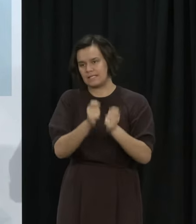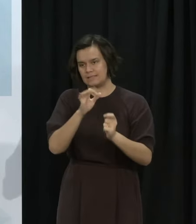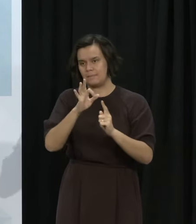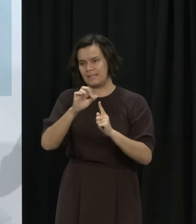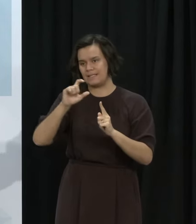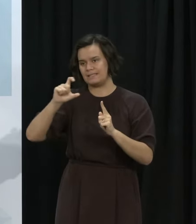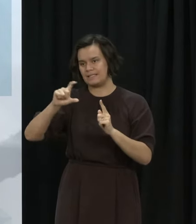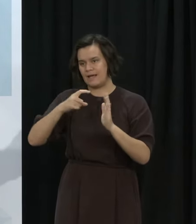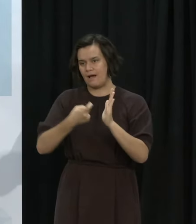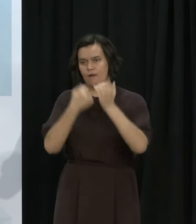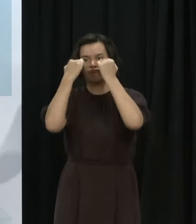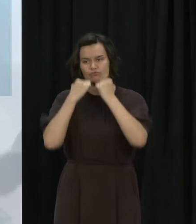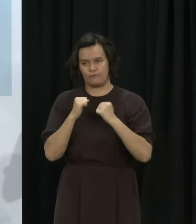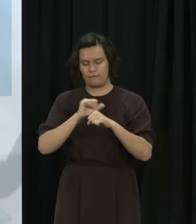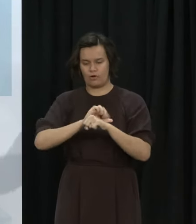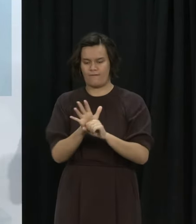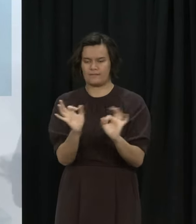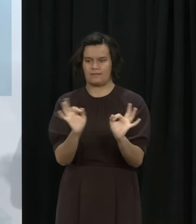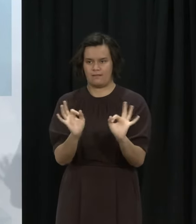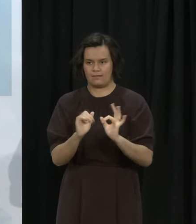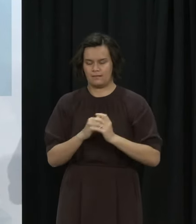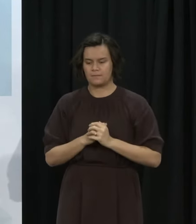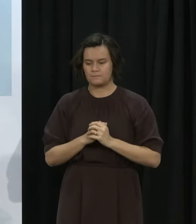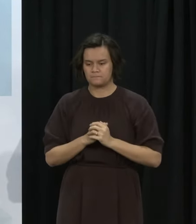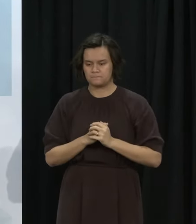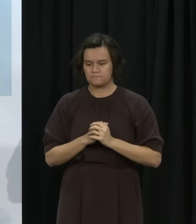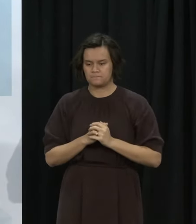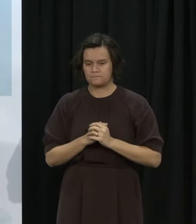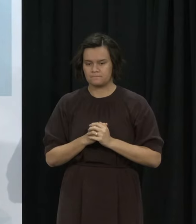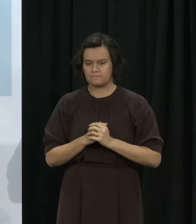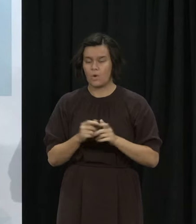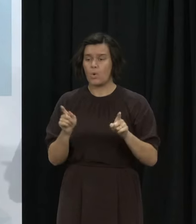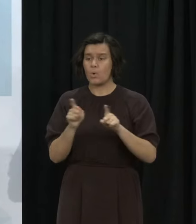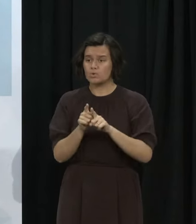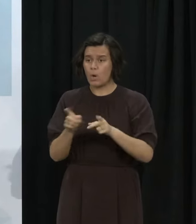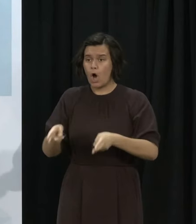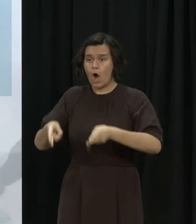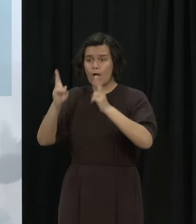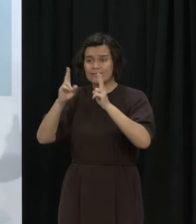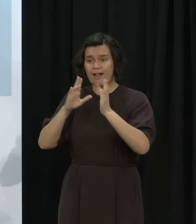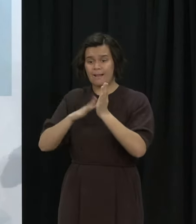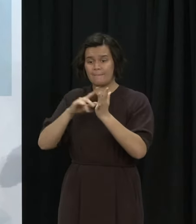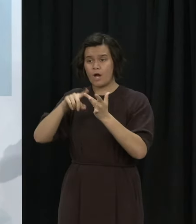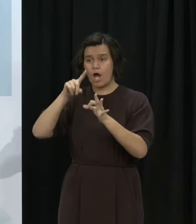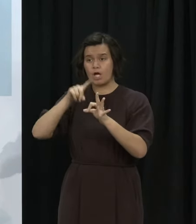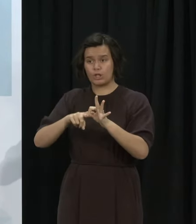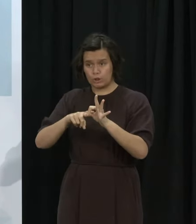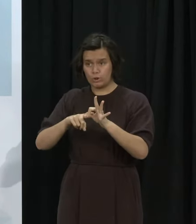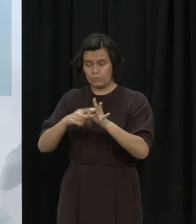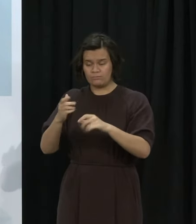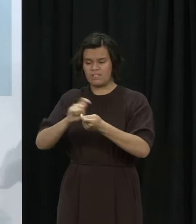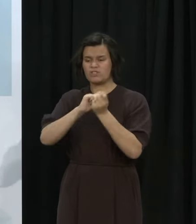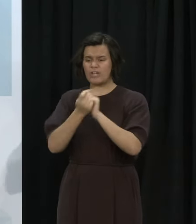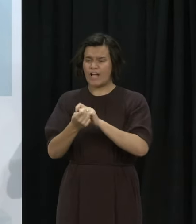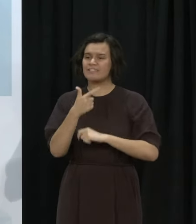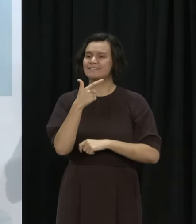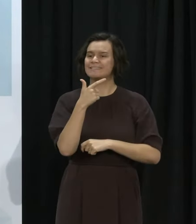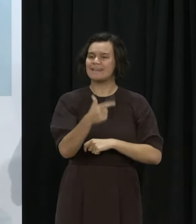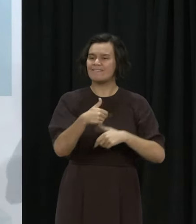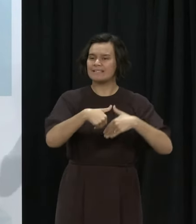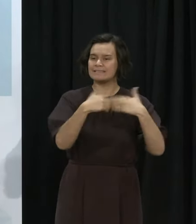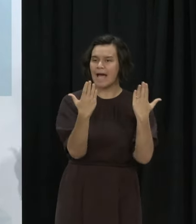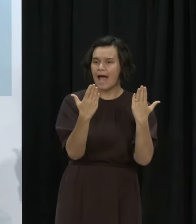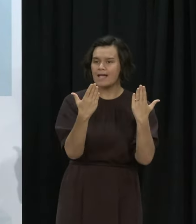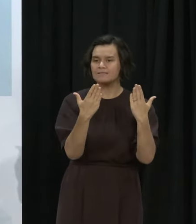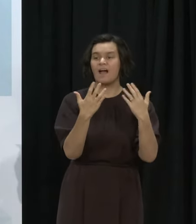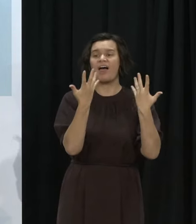That will be extended to 10 days in managed isolation with a negative day nine test. That precautionary measure has already